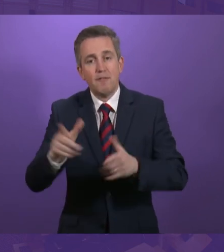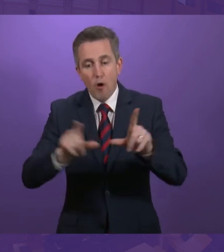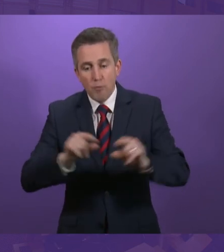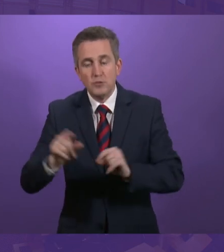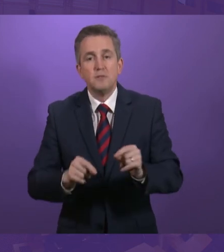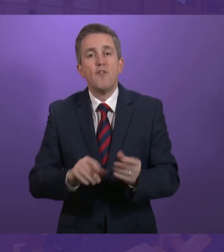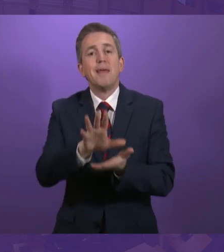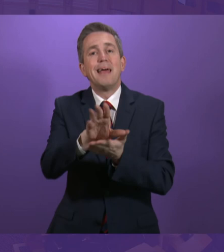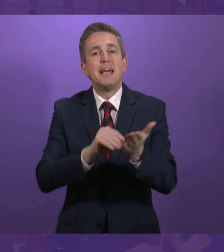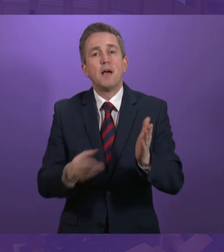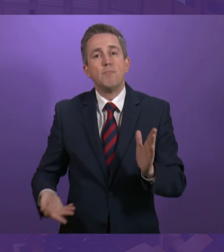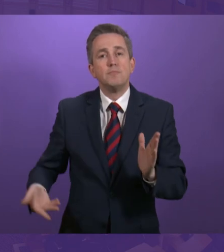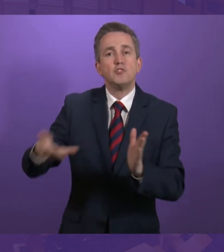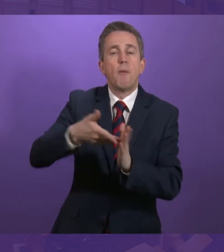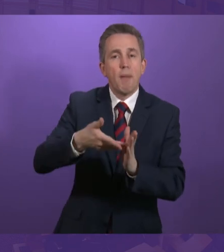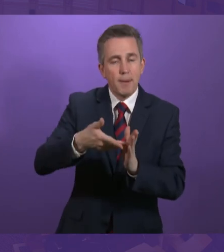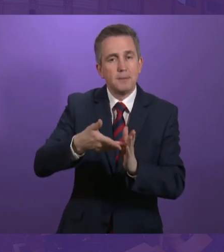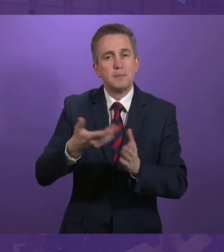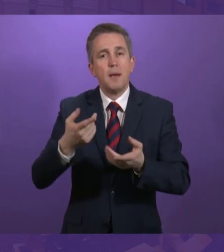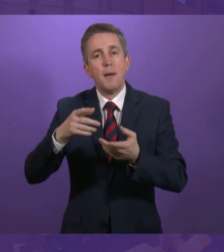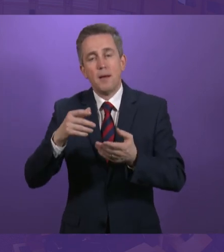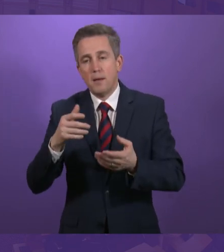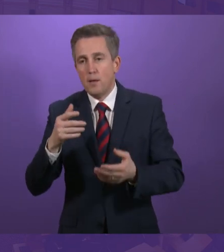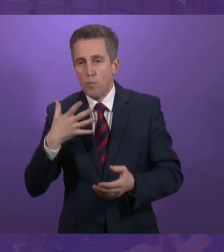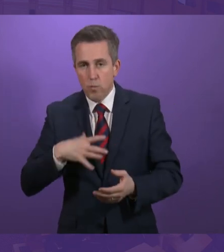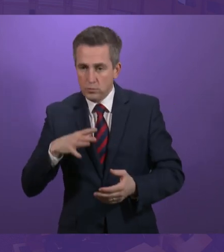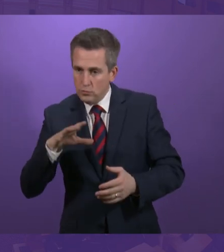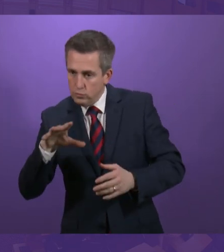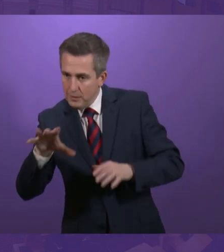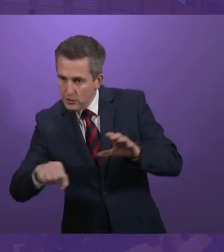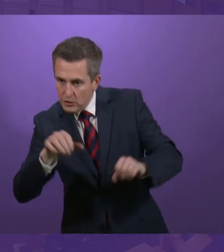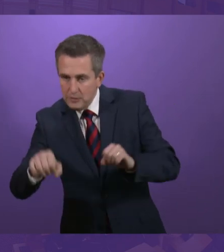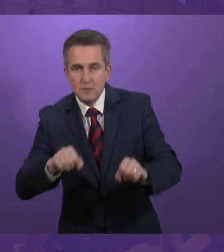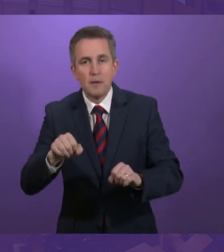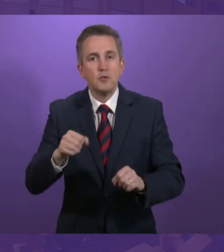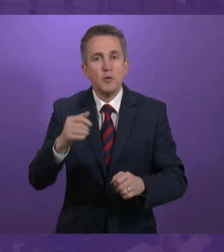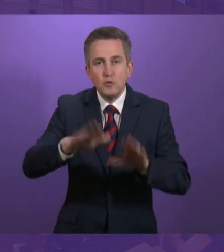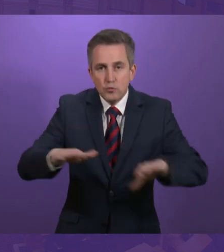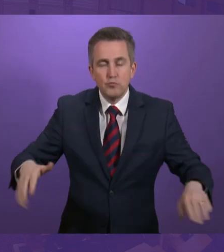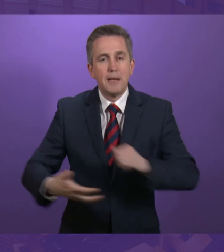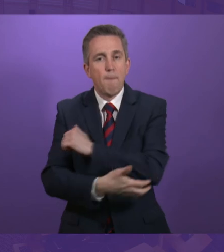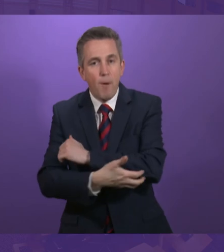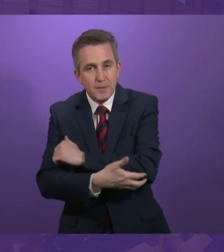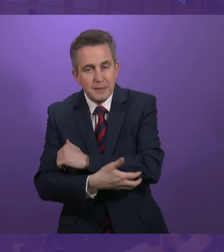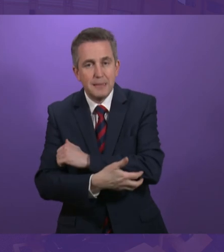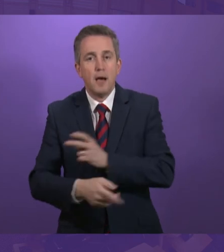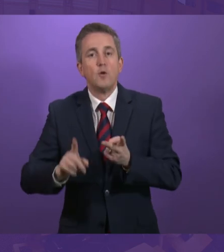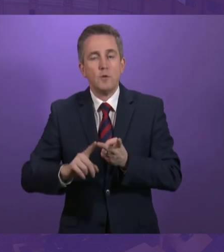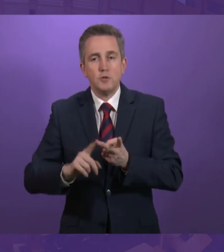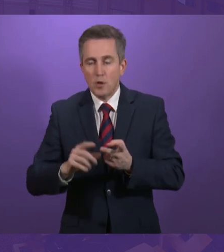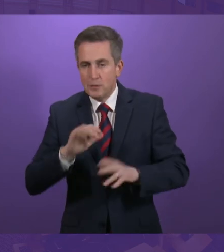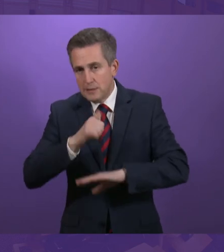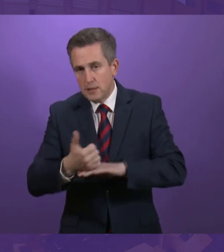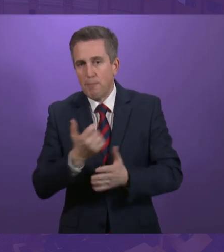supplement based on our two key principles of reaching the greatest number of children in poverty and ensuring a robust and viable delivery